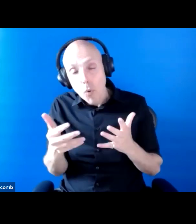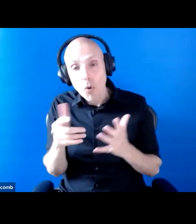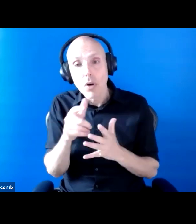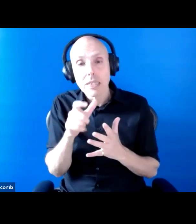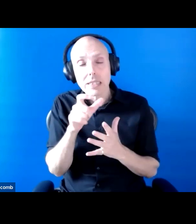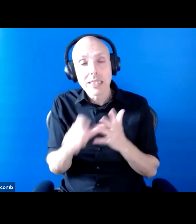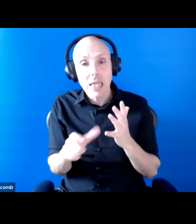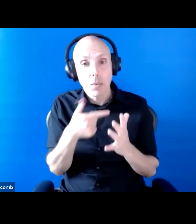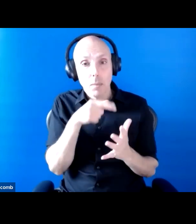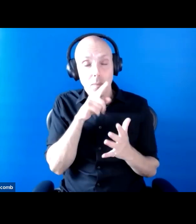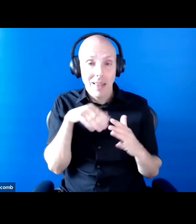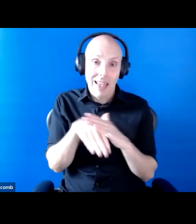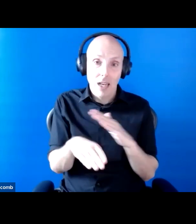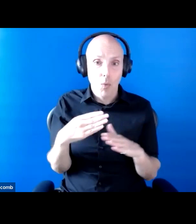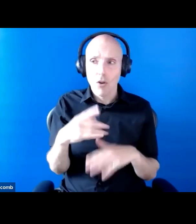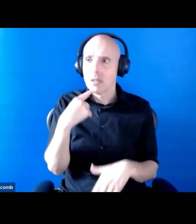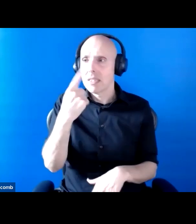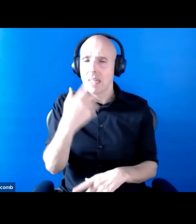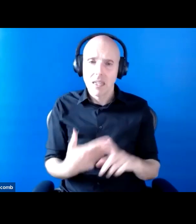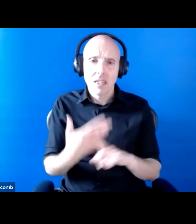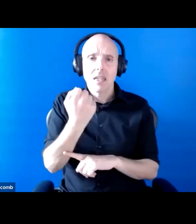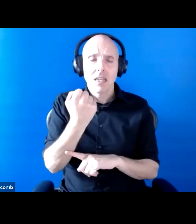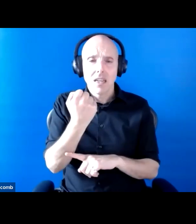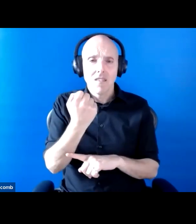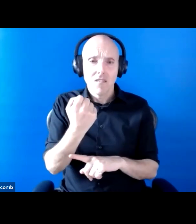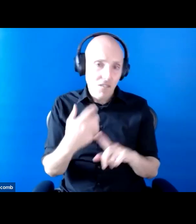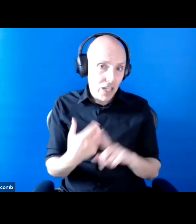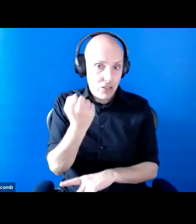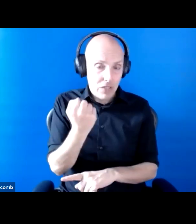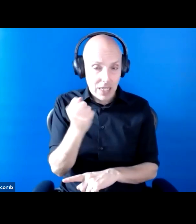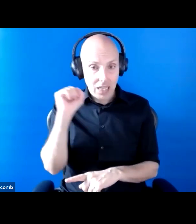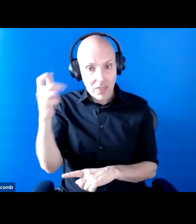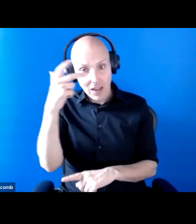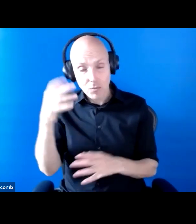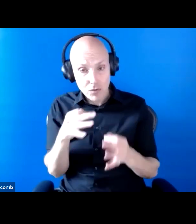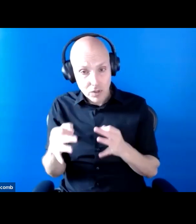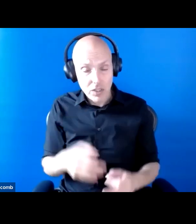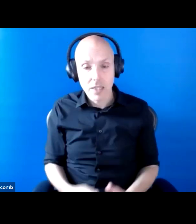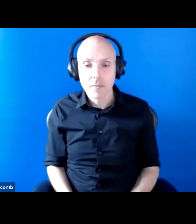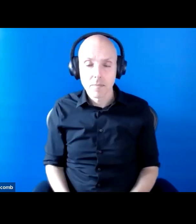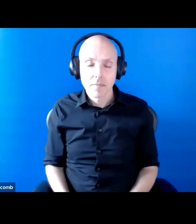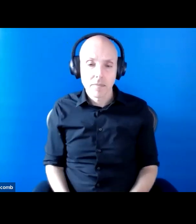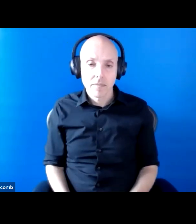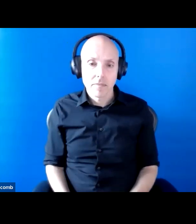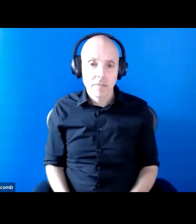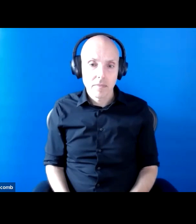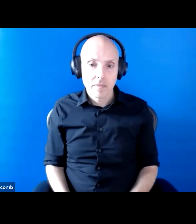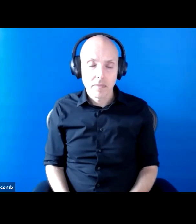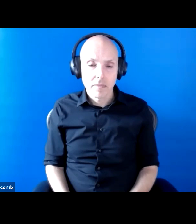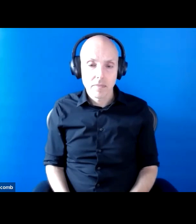that as a victory for the government strategies. Actually, I think it's just a consequence of